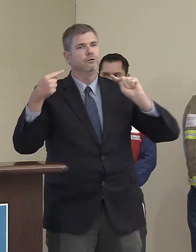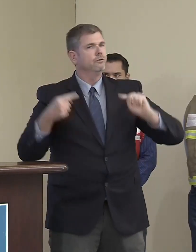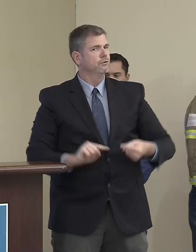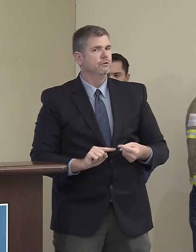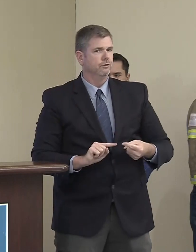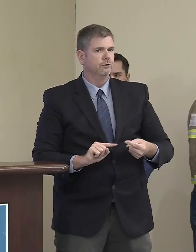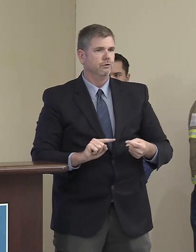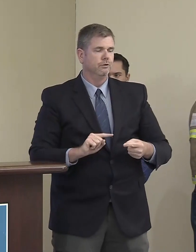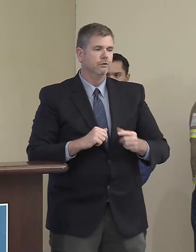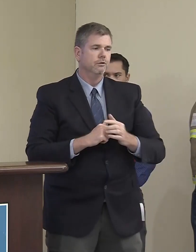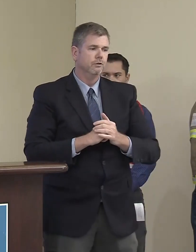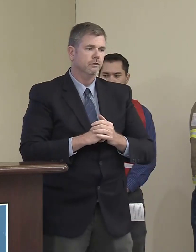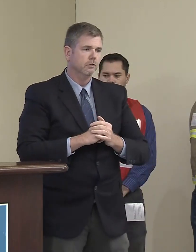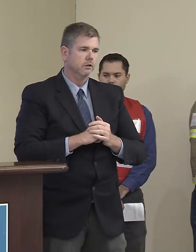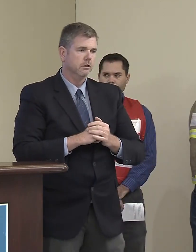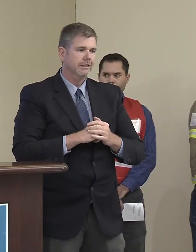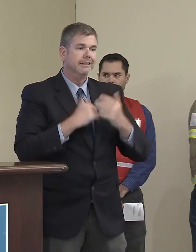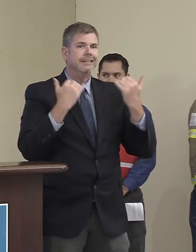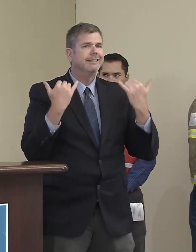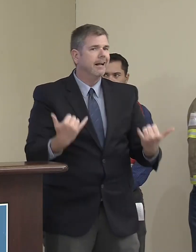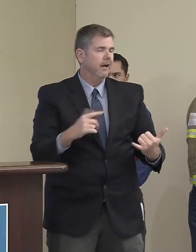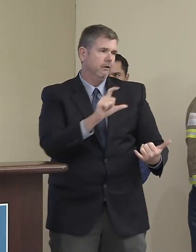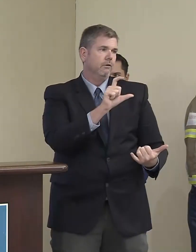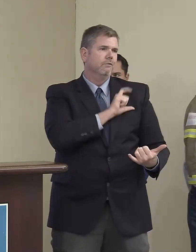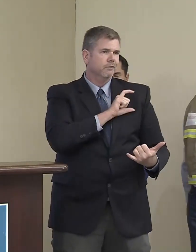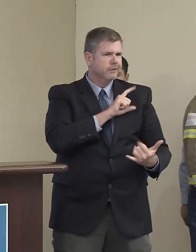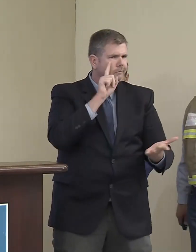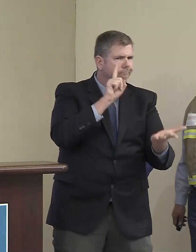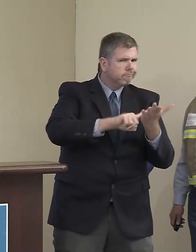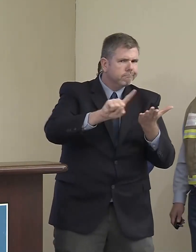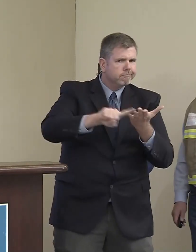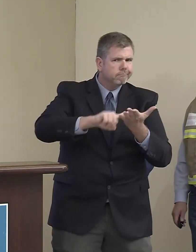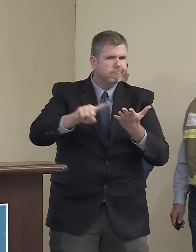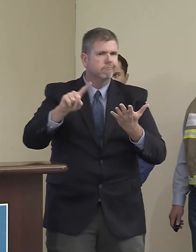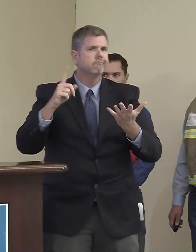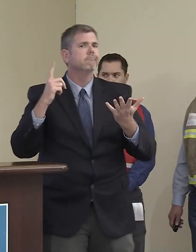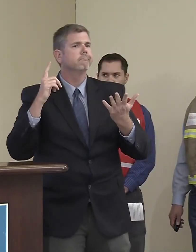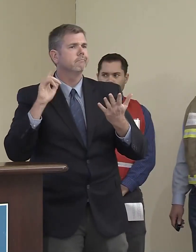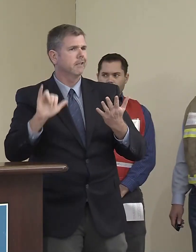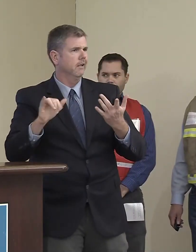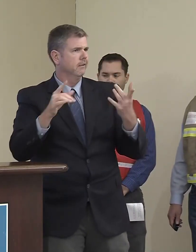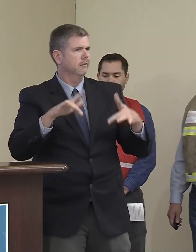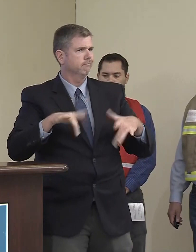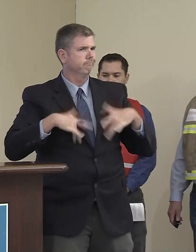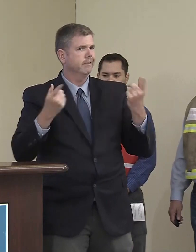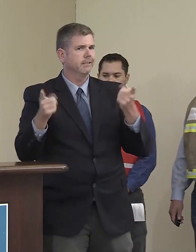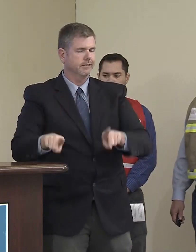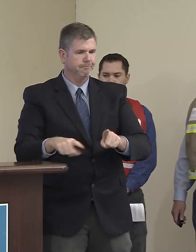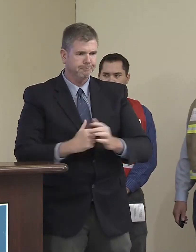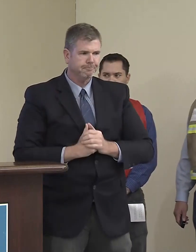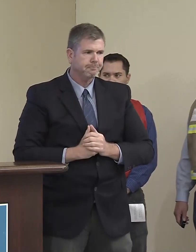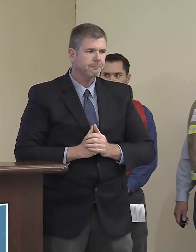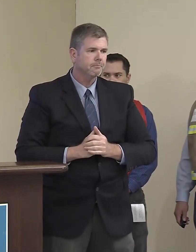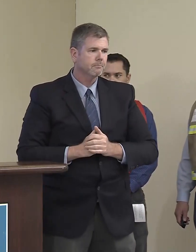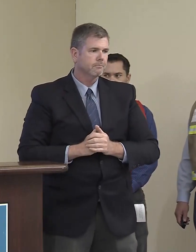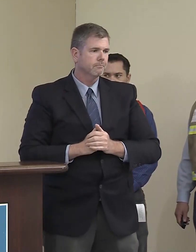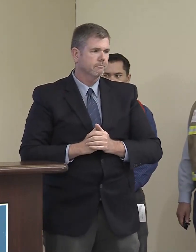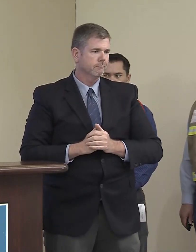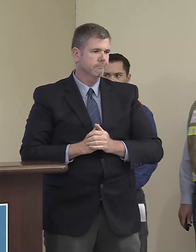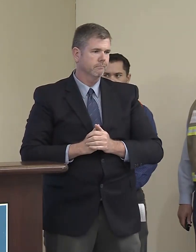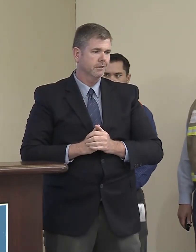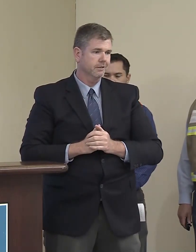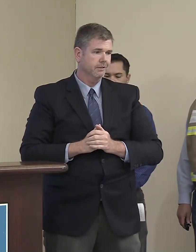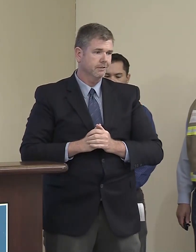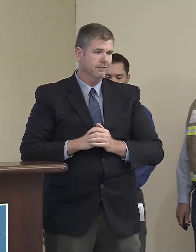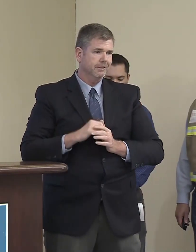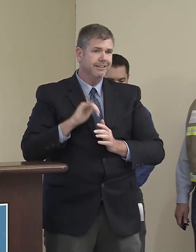let me say this directly. There is no justification for this sort of violence. Whenever you see any of our crews